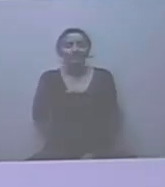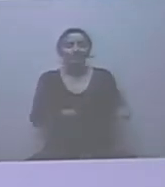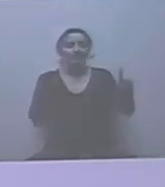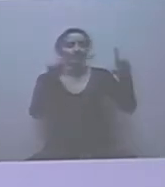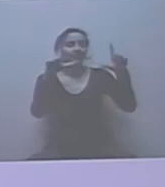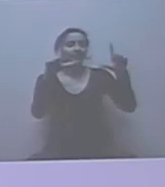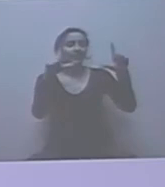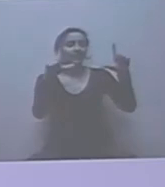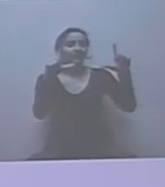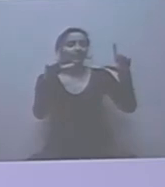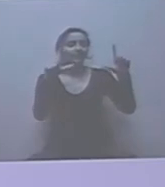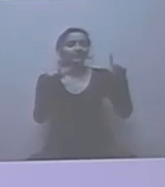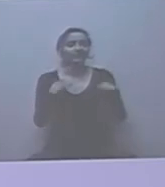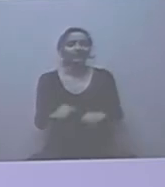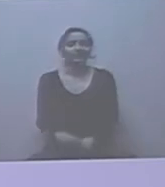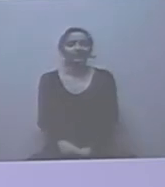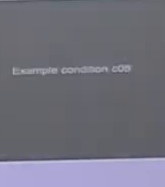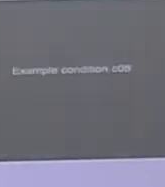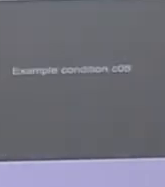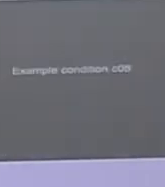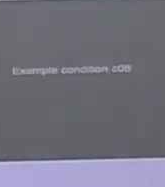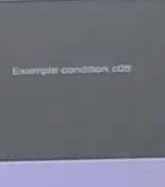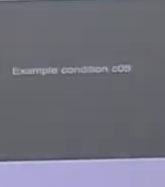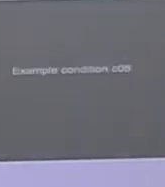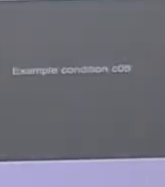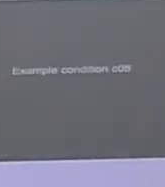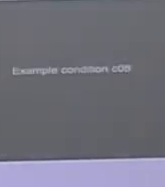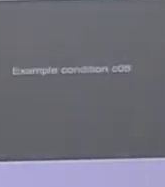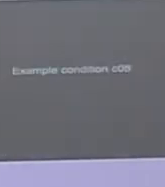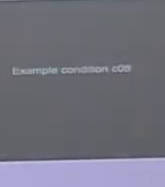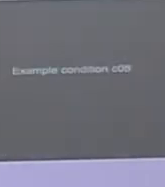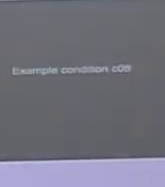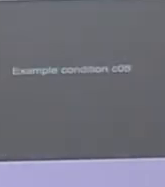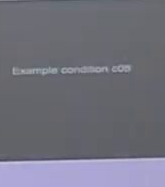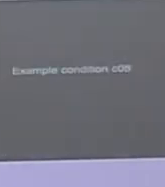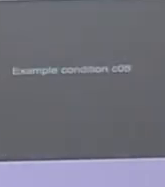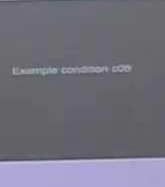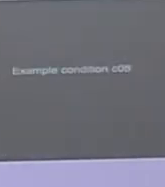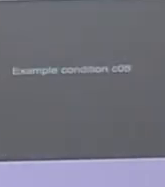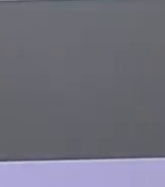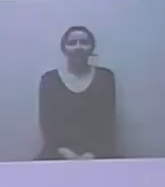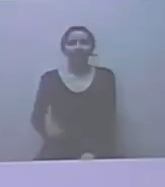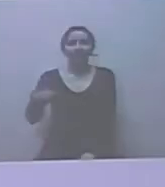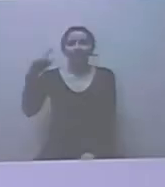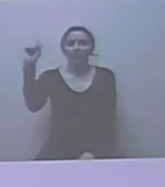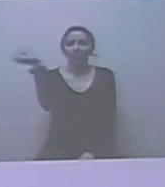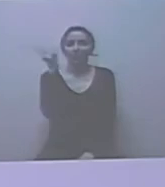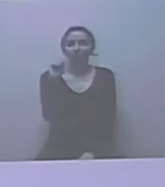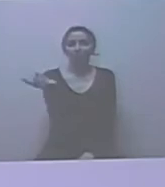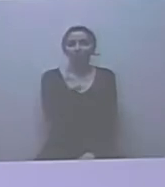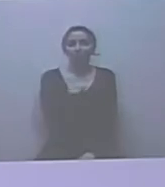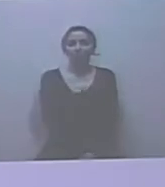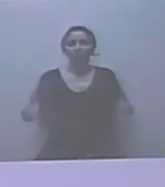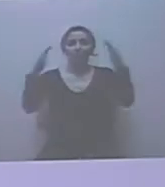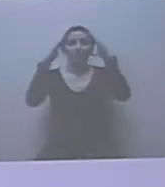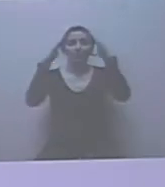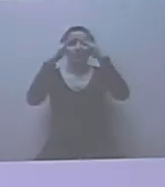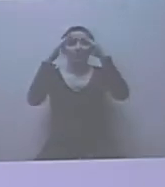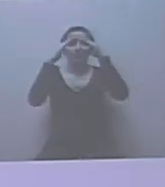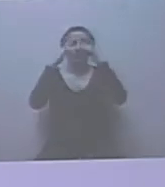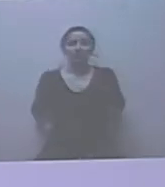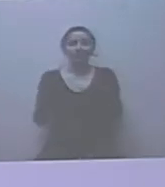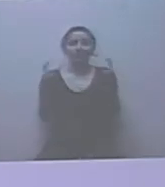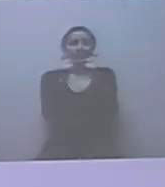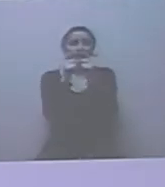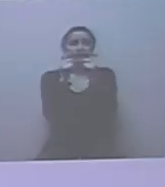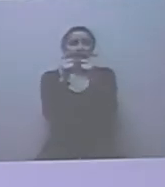cues that make a valid sentence. It's really like a list of words, but they belong together enough that the subjects told